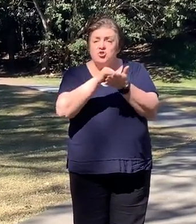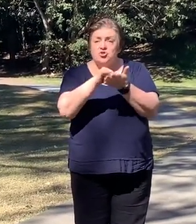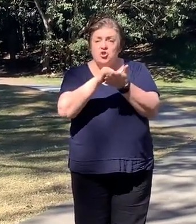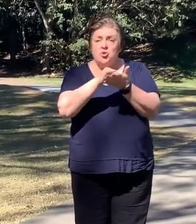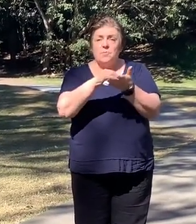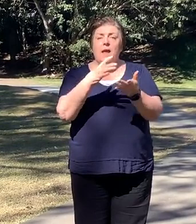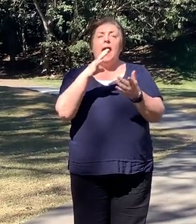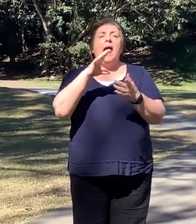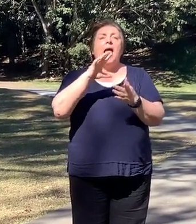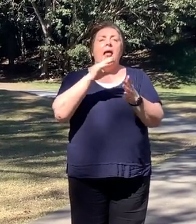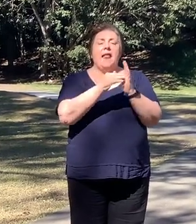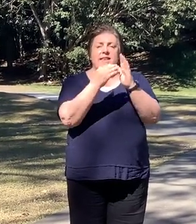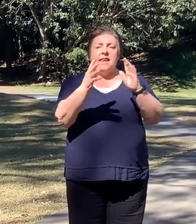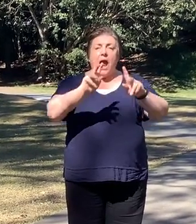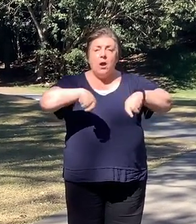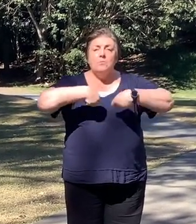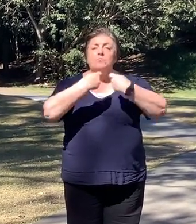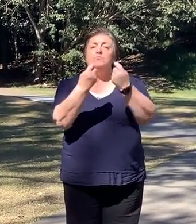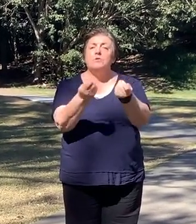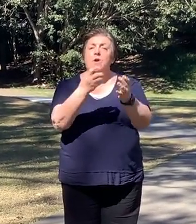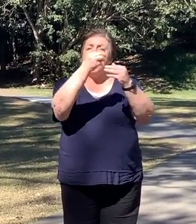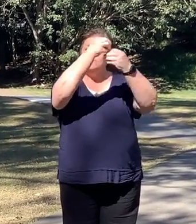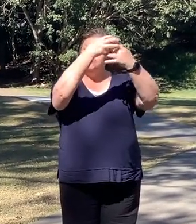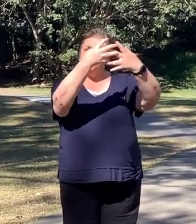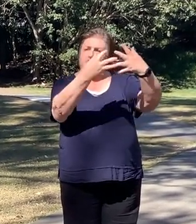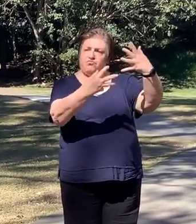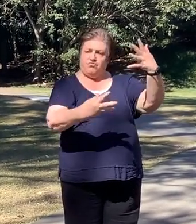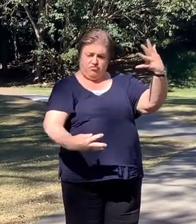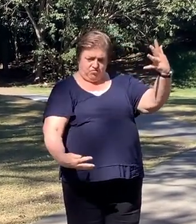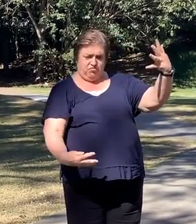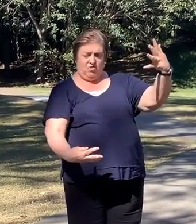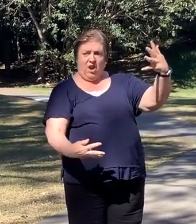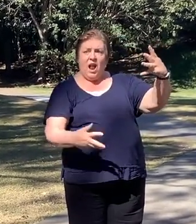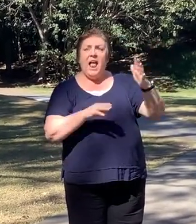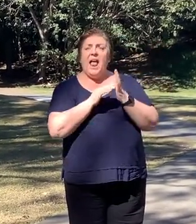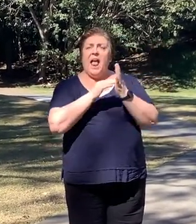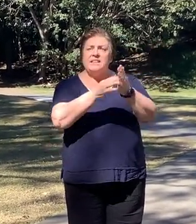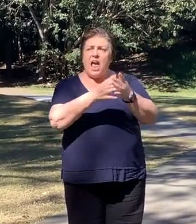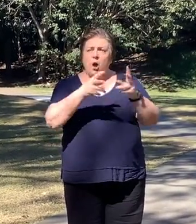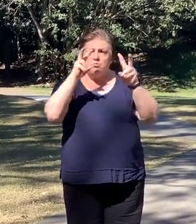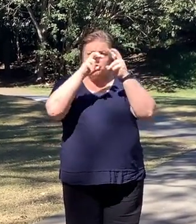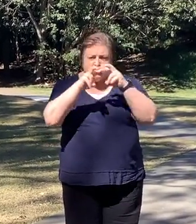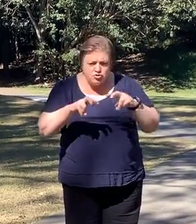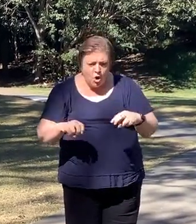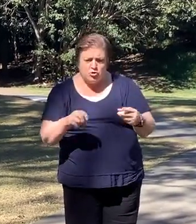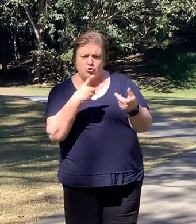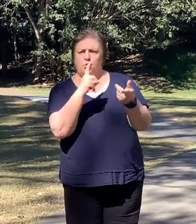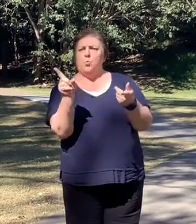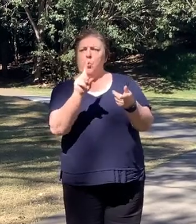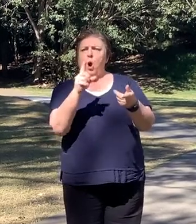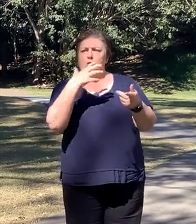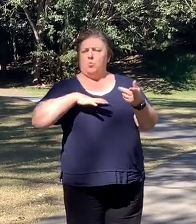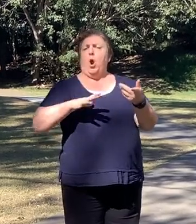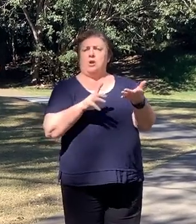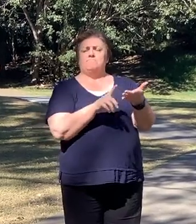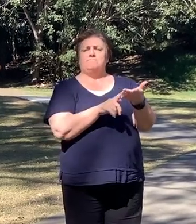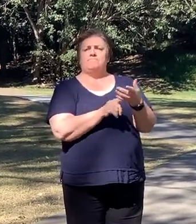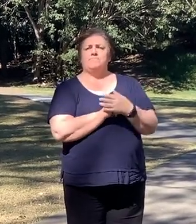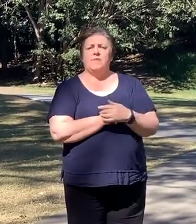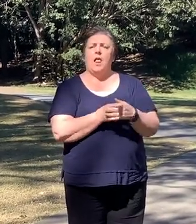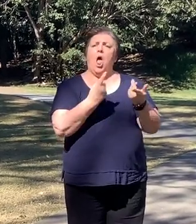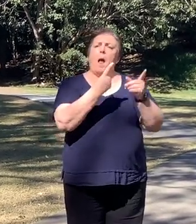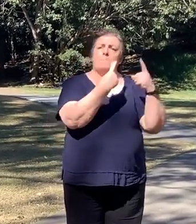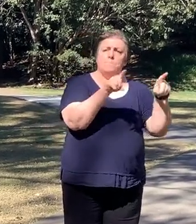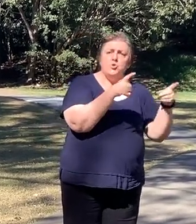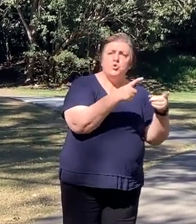also now provided playlists on that channel to help search through the different videos. For example, we have a music